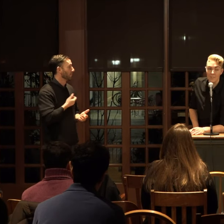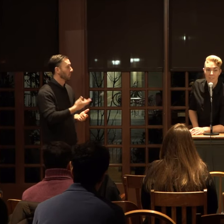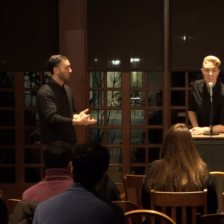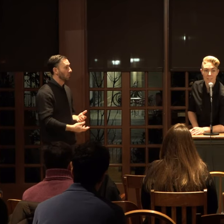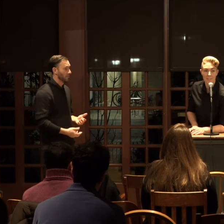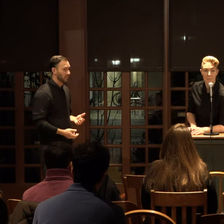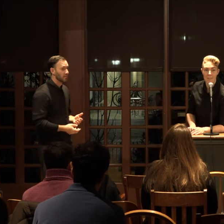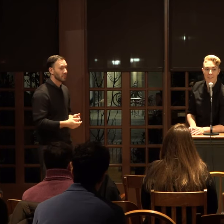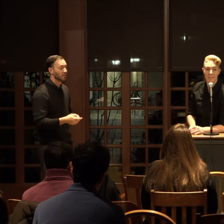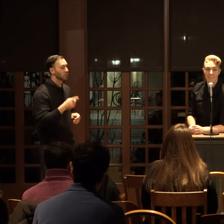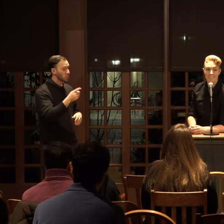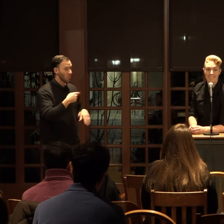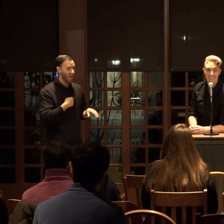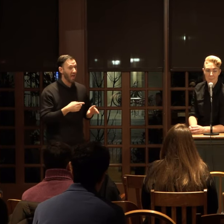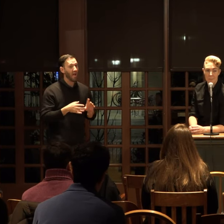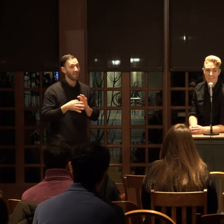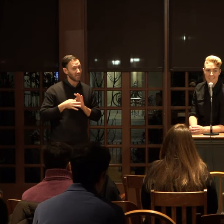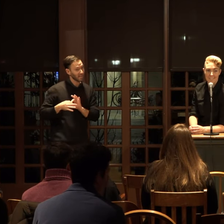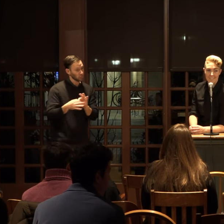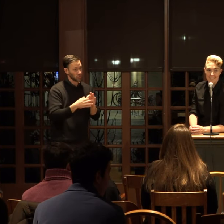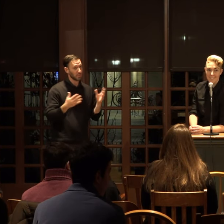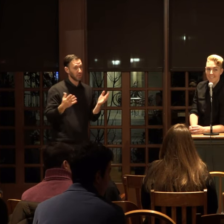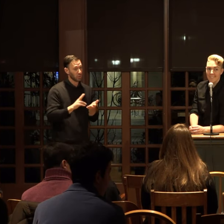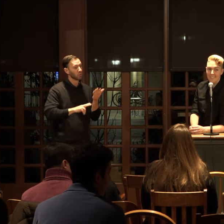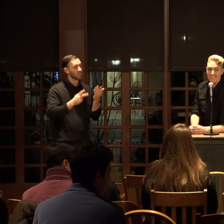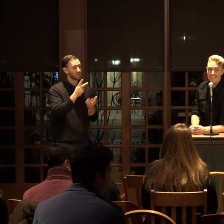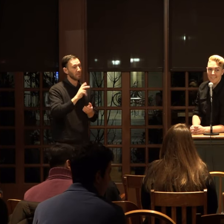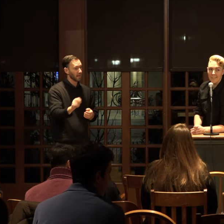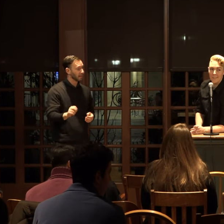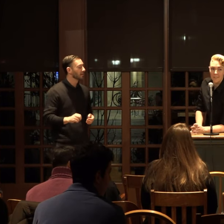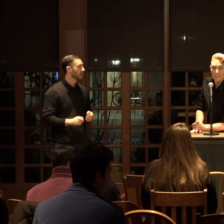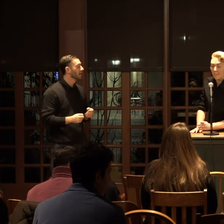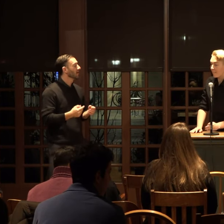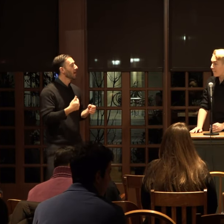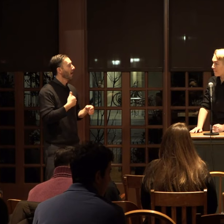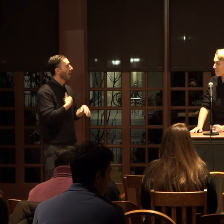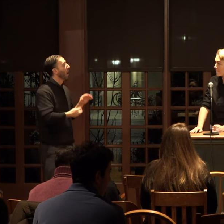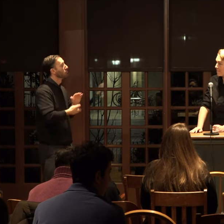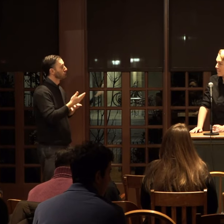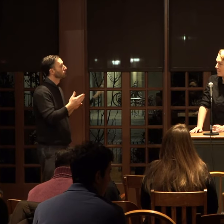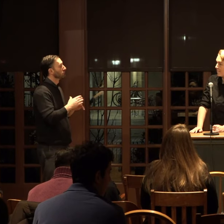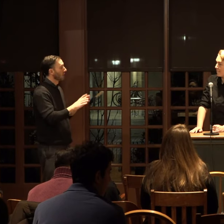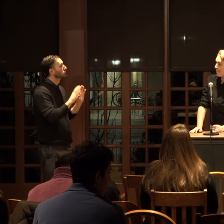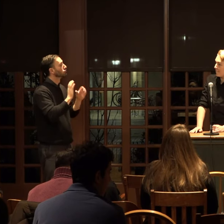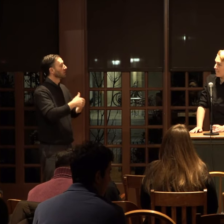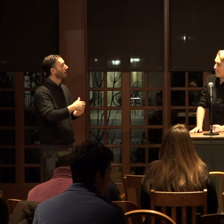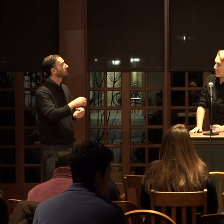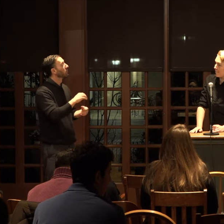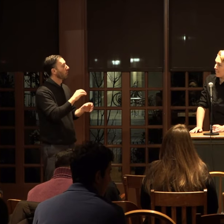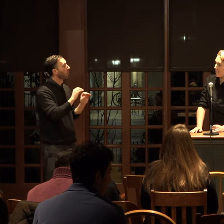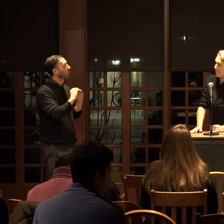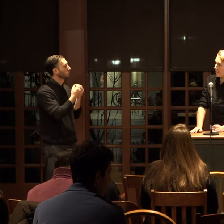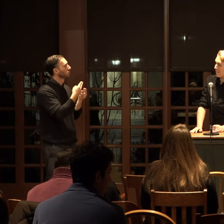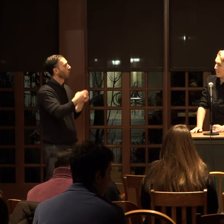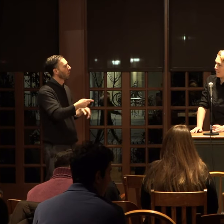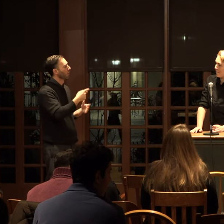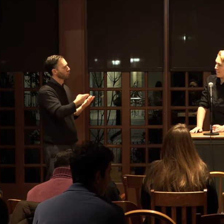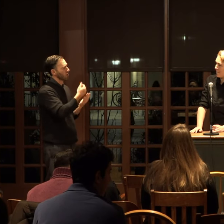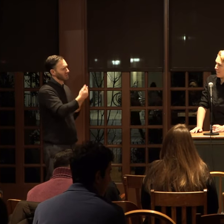And do you have kinship here at UPenn? Yeah, I run a chapter of an organization called Project Let's